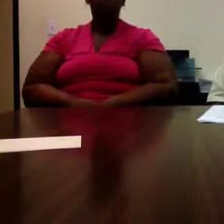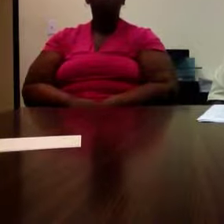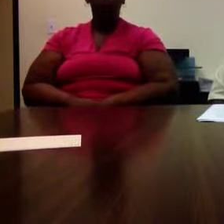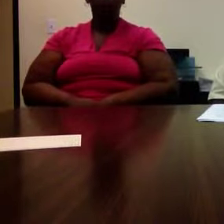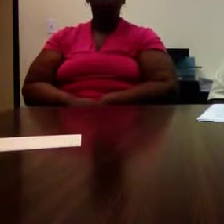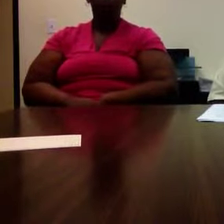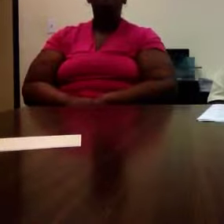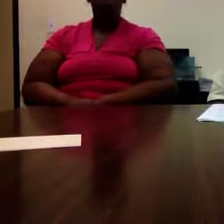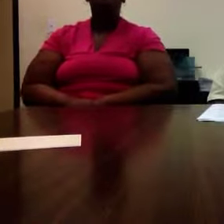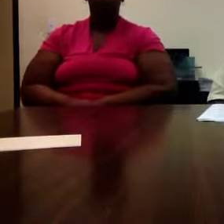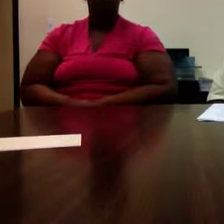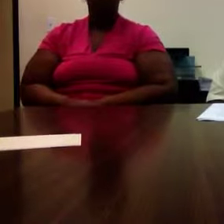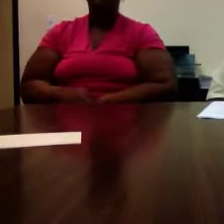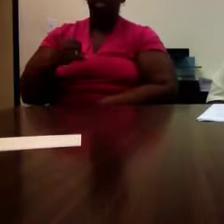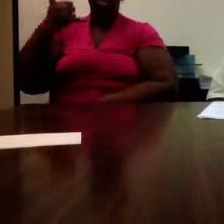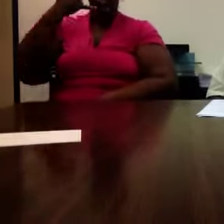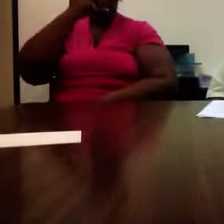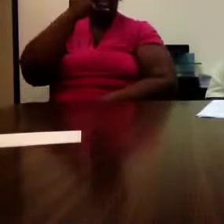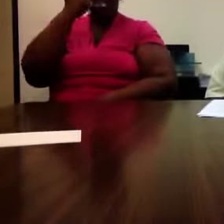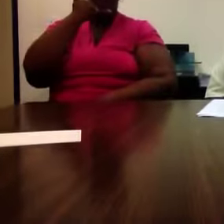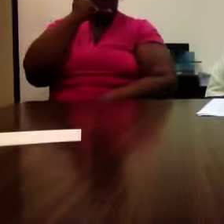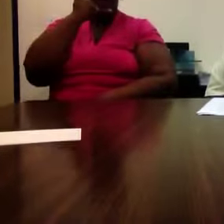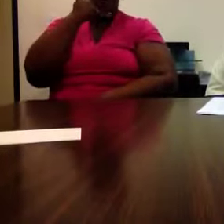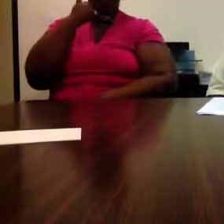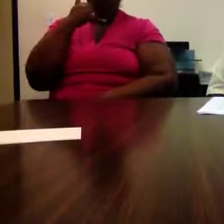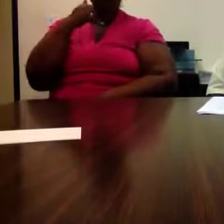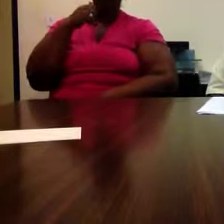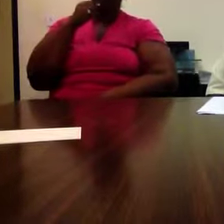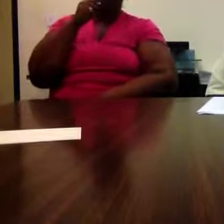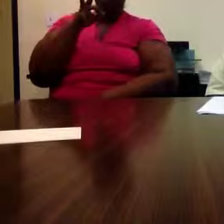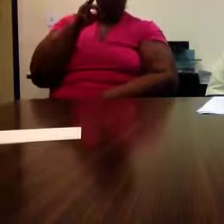All right. Cell phone must be off or on silent when on the work floor.